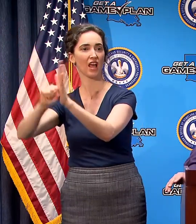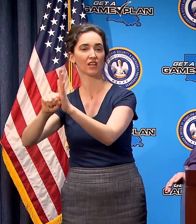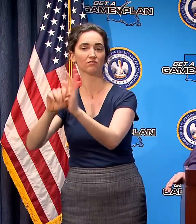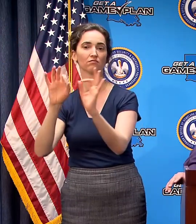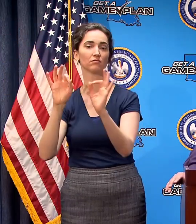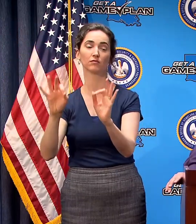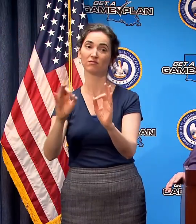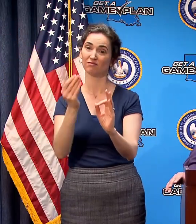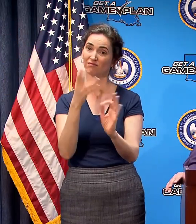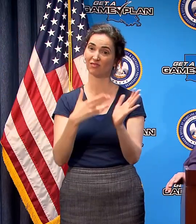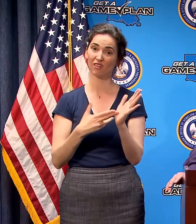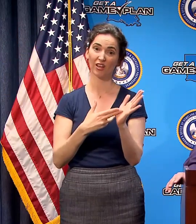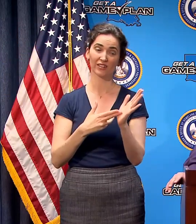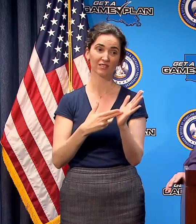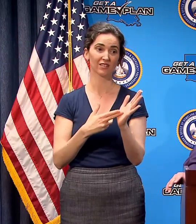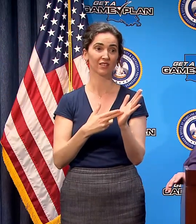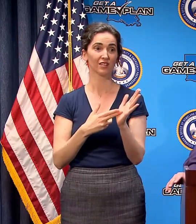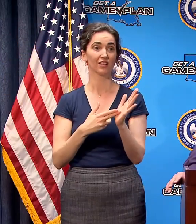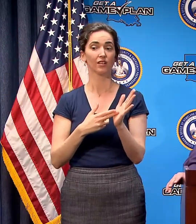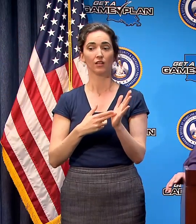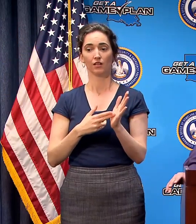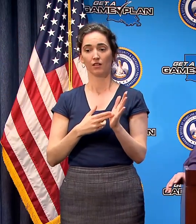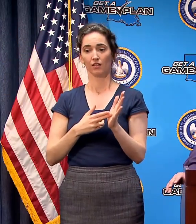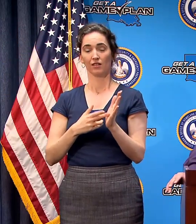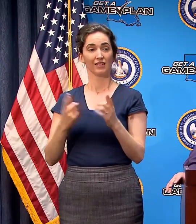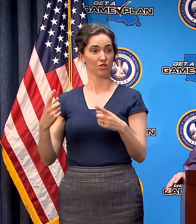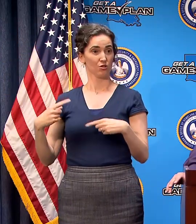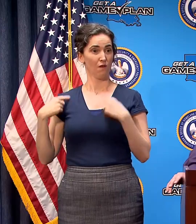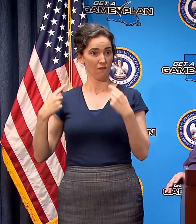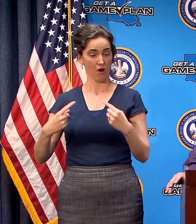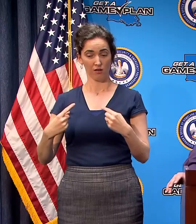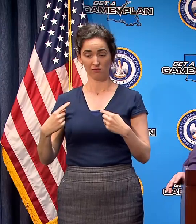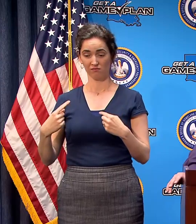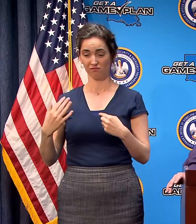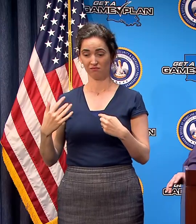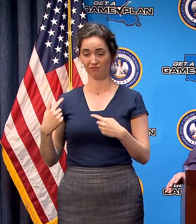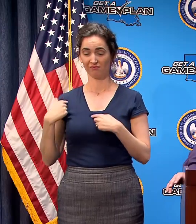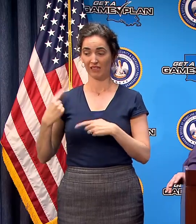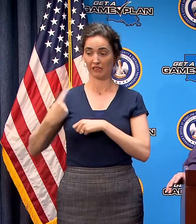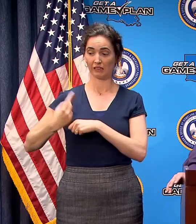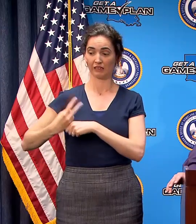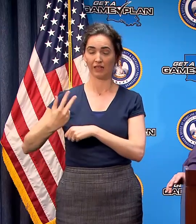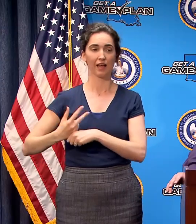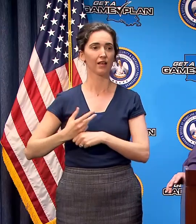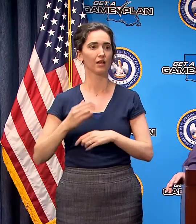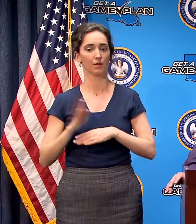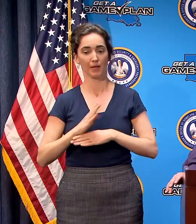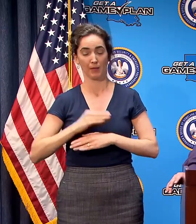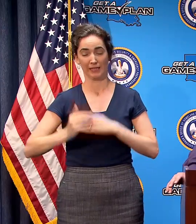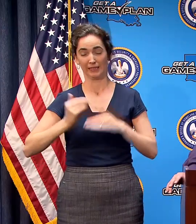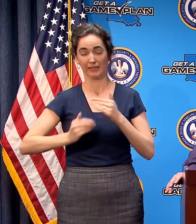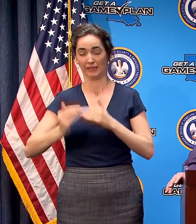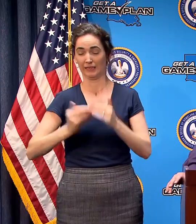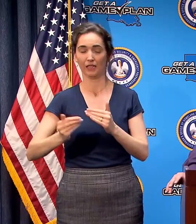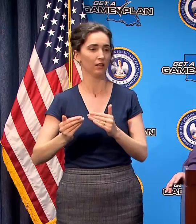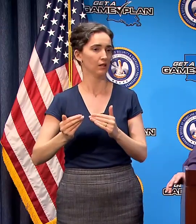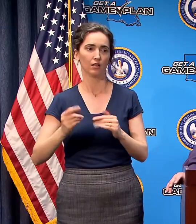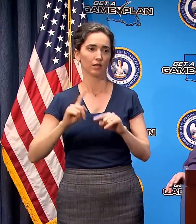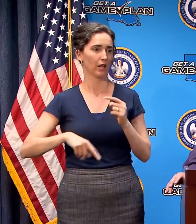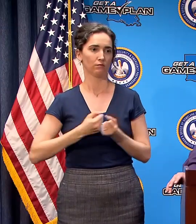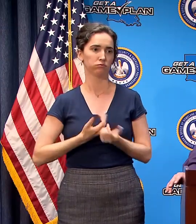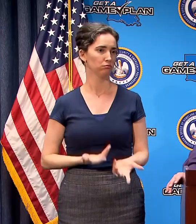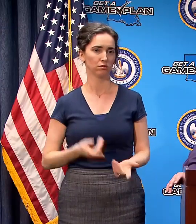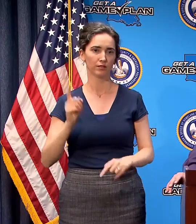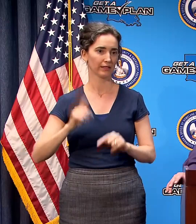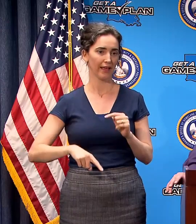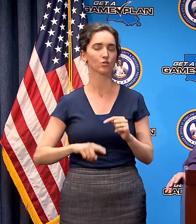frankly the pace that we've been going at over the last number of days is just not sustainable I do want